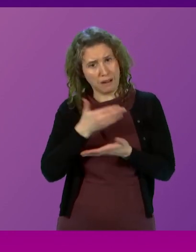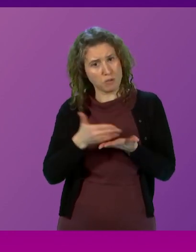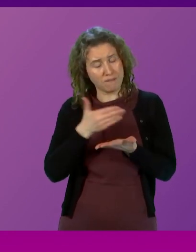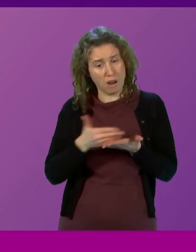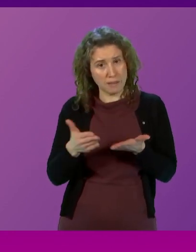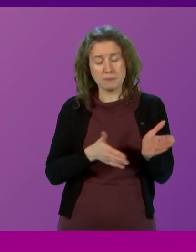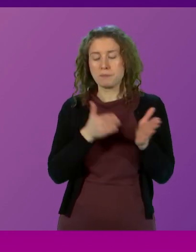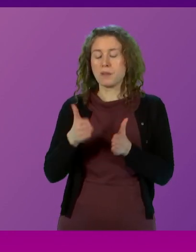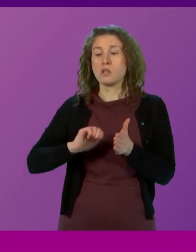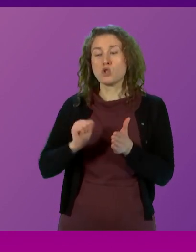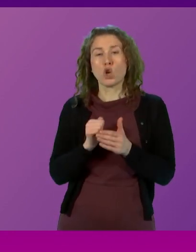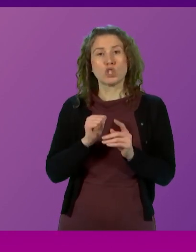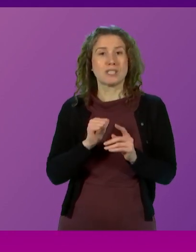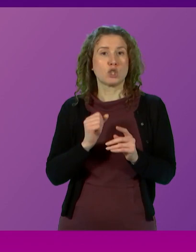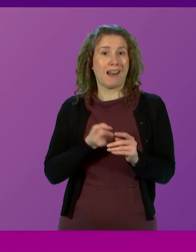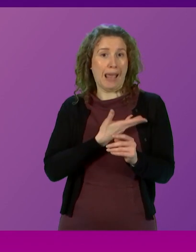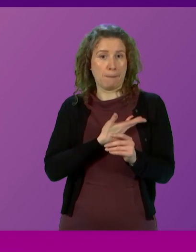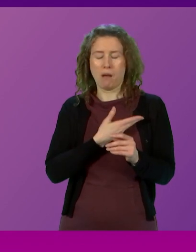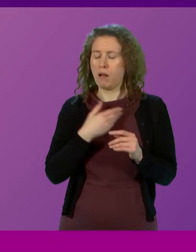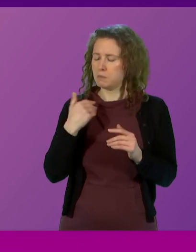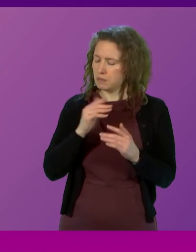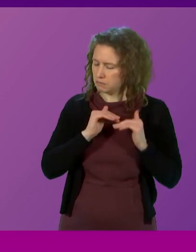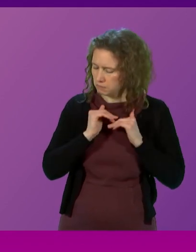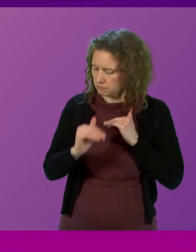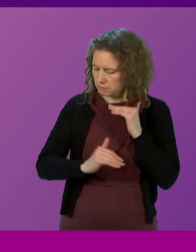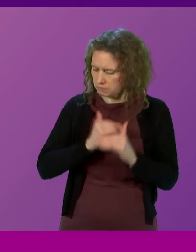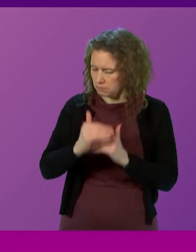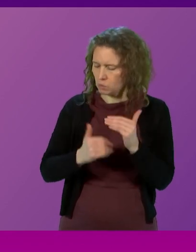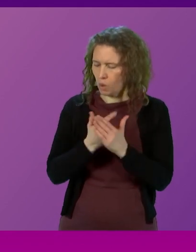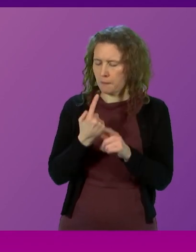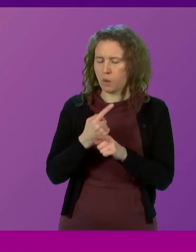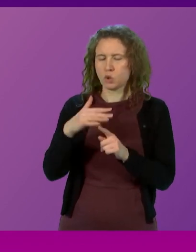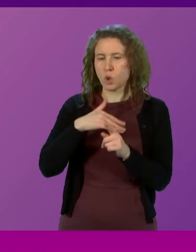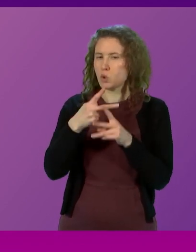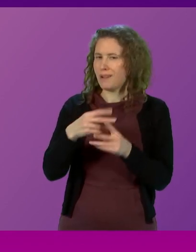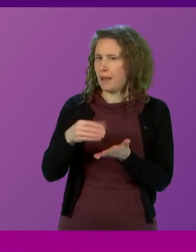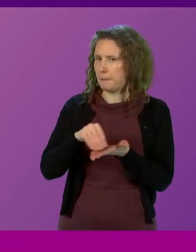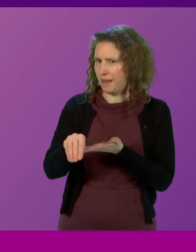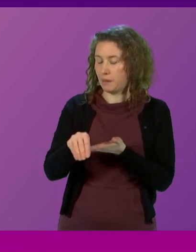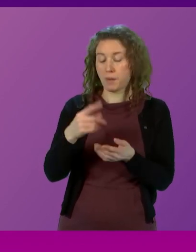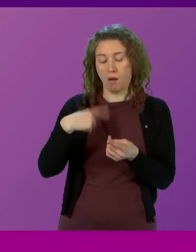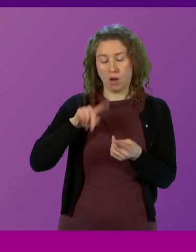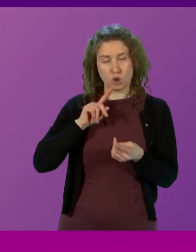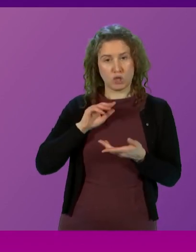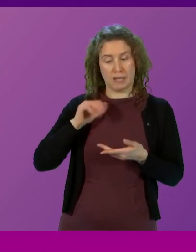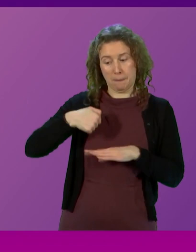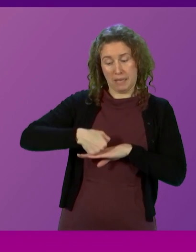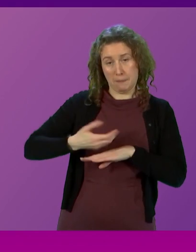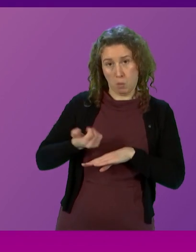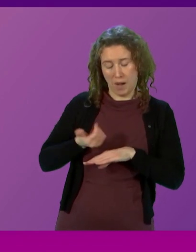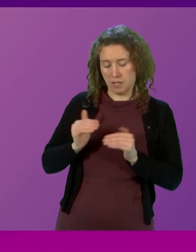Now Scottish Labour have been consistent in recent years about social care pay. Last year saw the minimum wage for social care rise